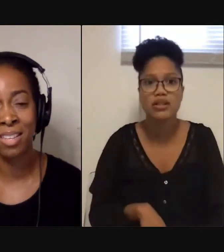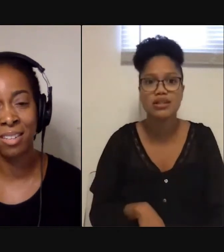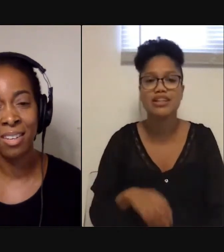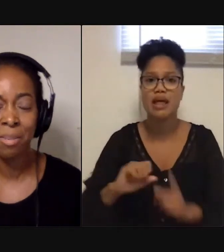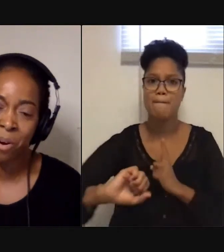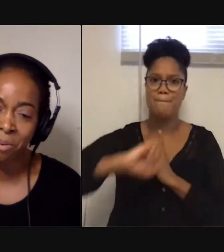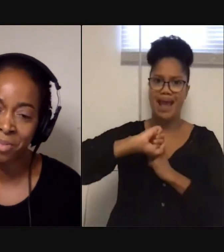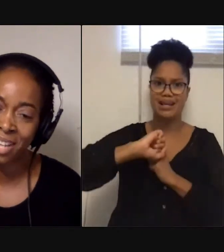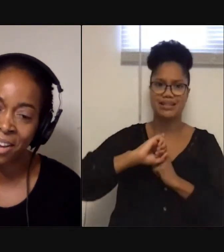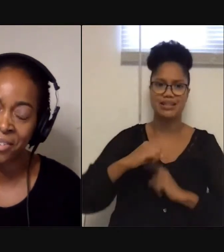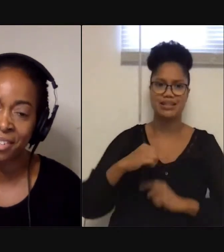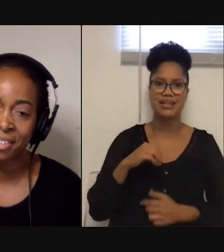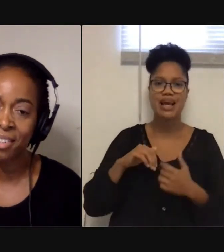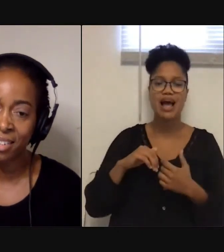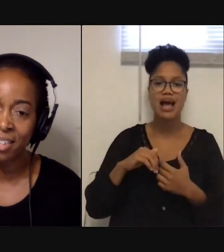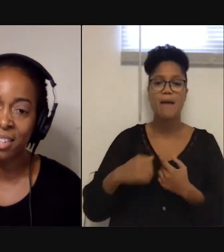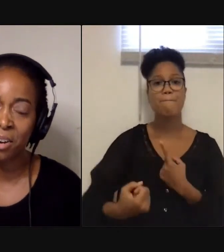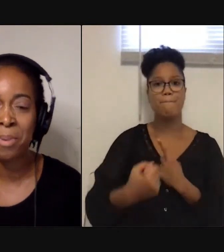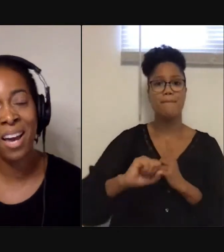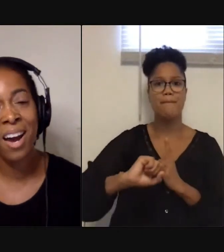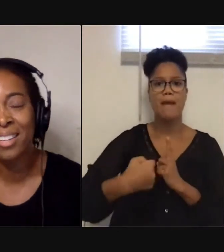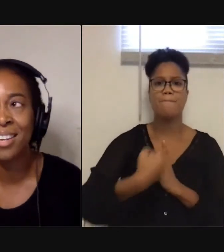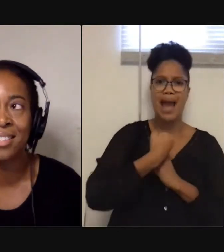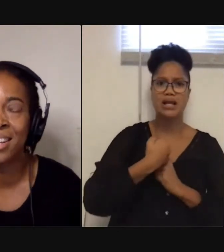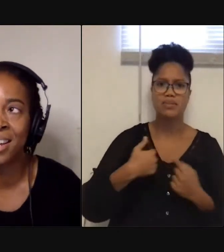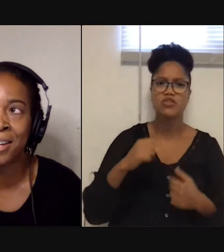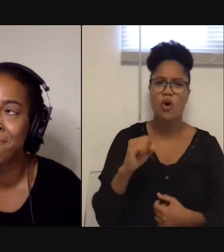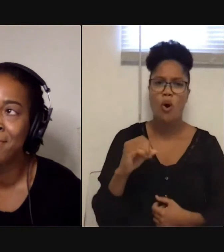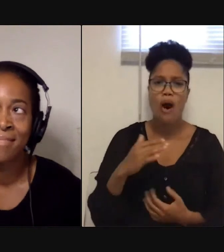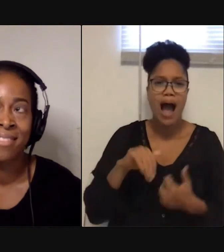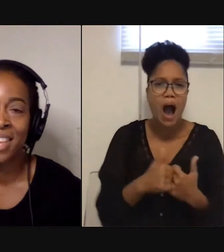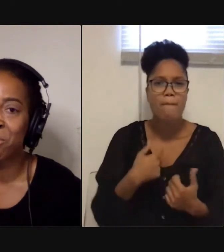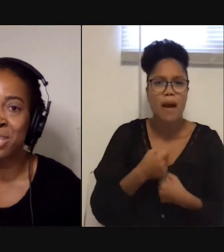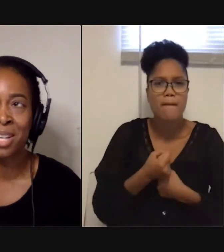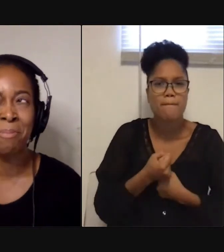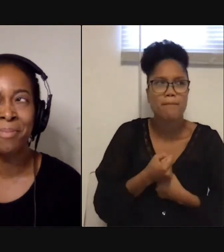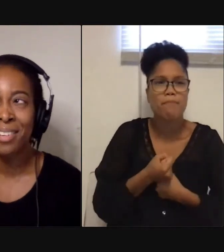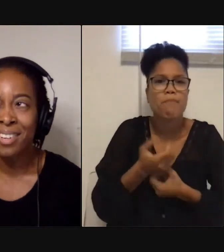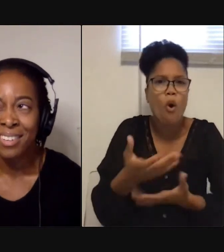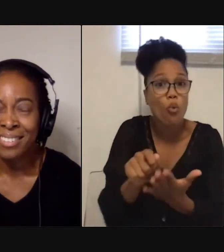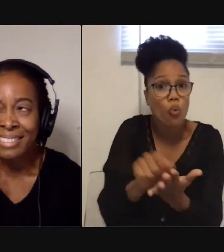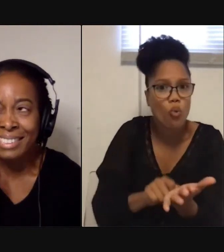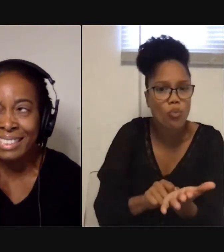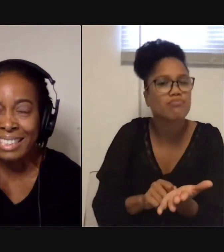the way that the poem sounded, you know, but I can't say that it was some